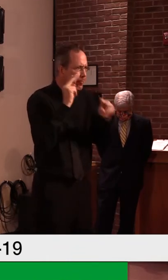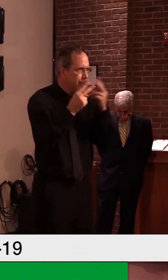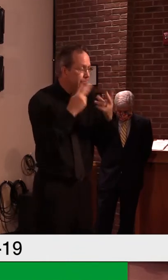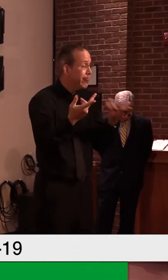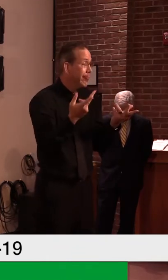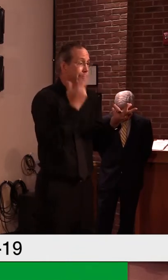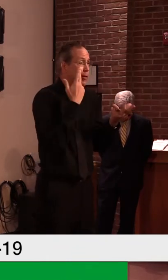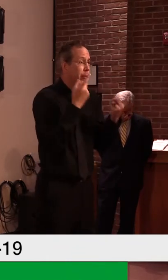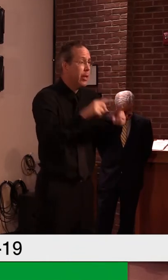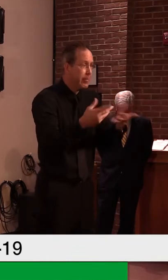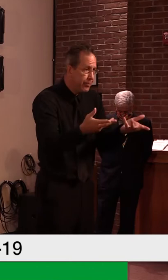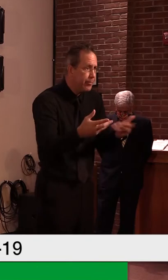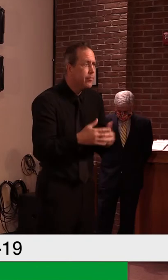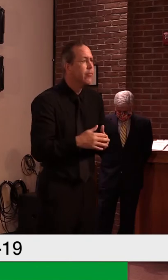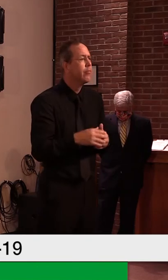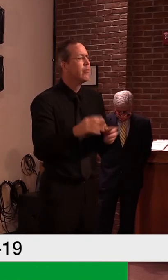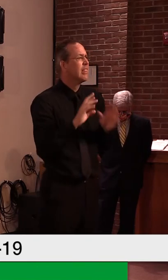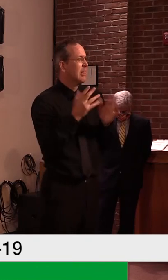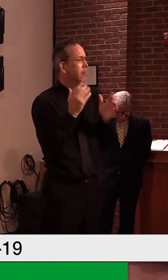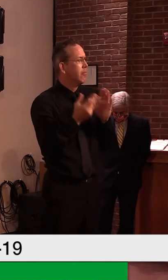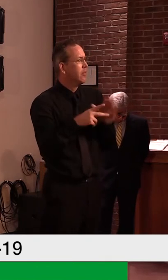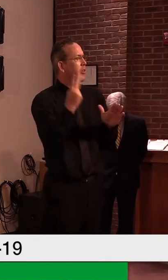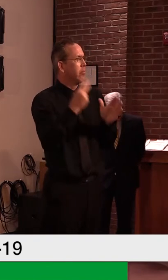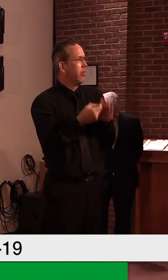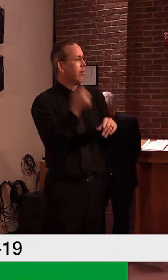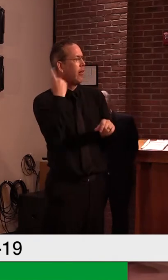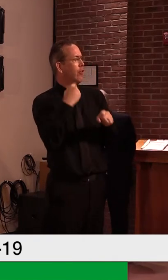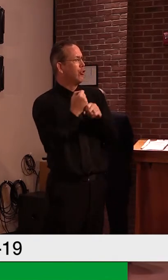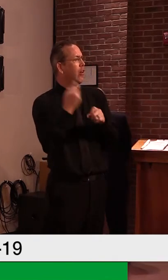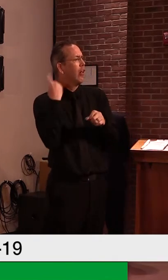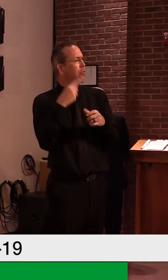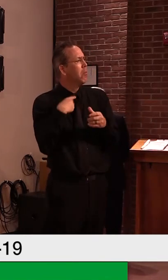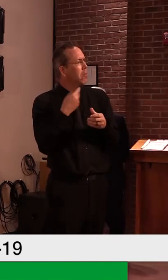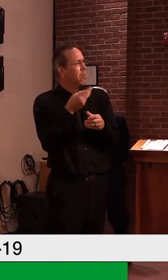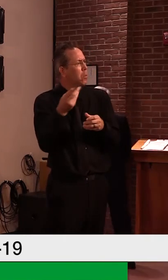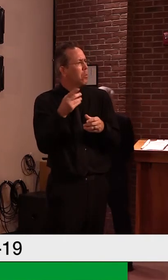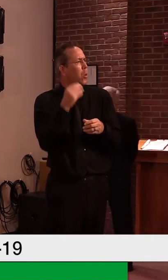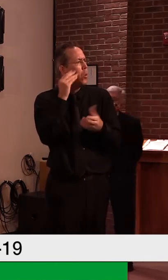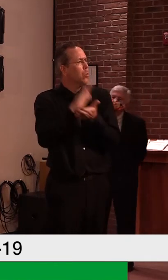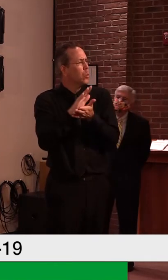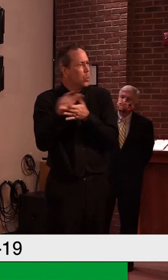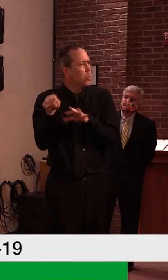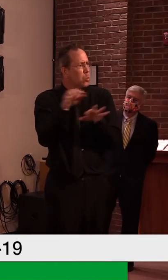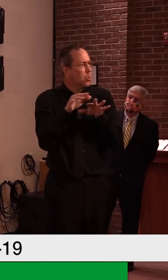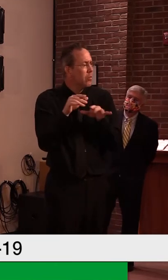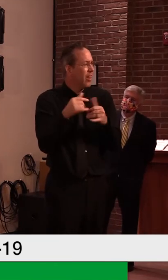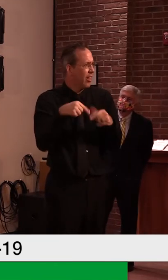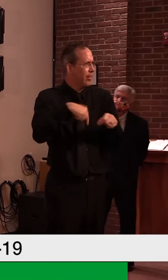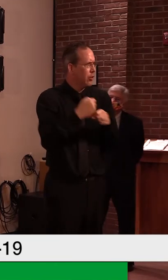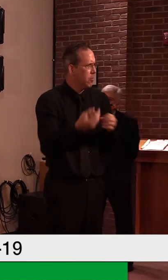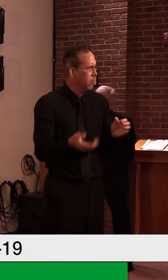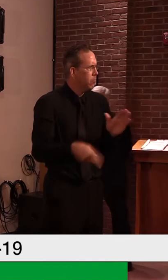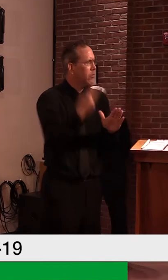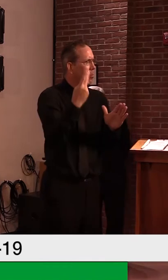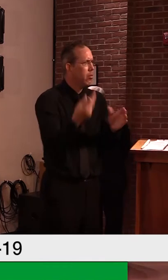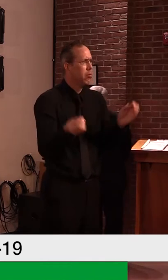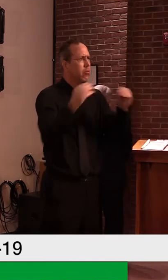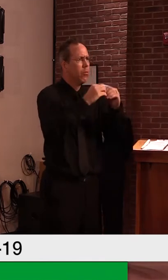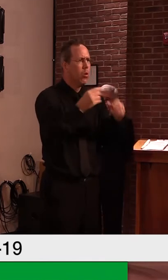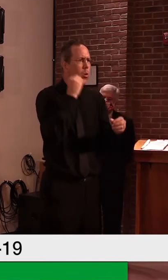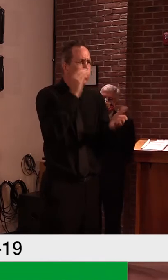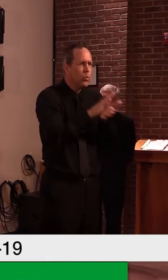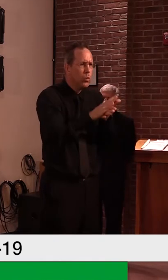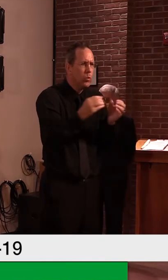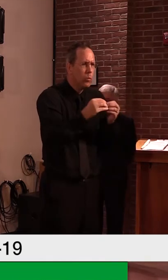I think it was doubled from last year. Um, but, uh, but I don't know, uh, at this point, um, about the numbers, uh, the